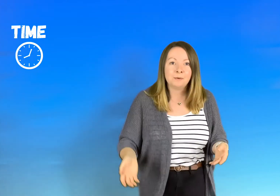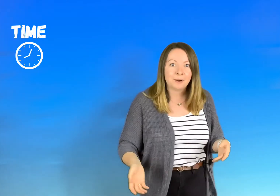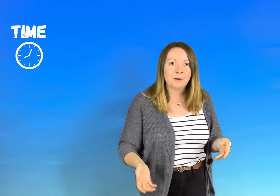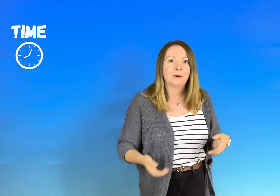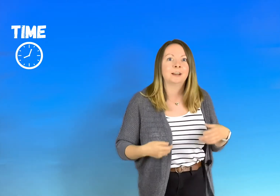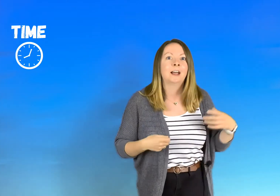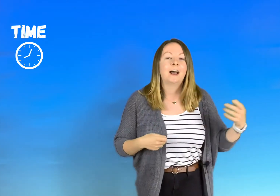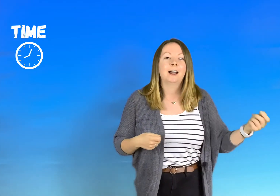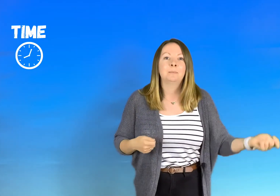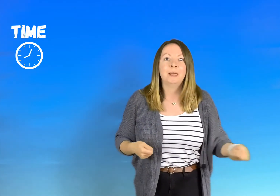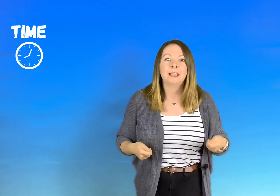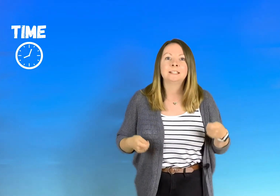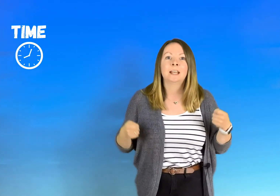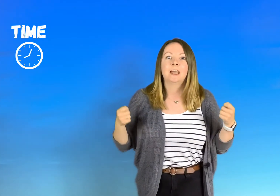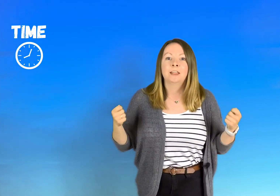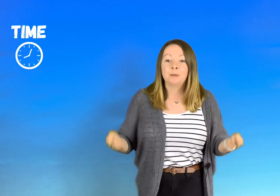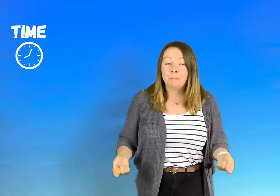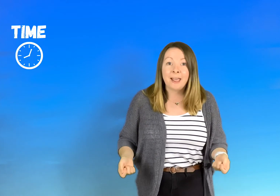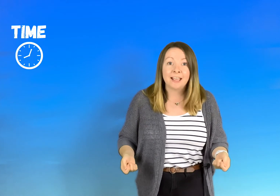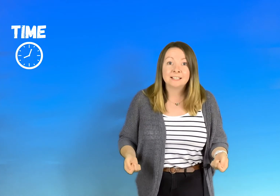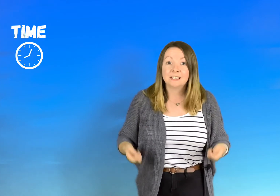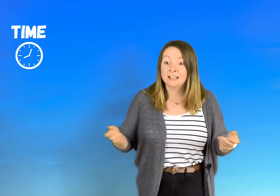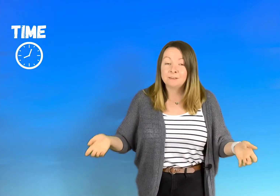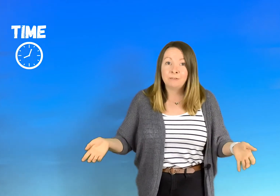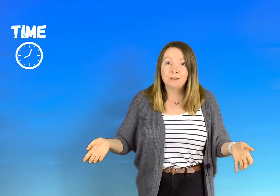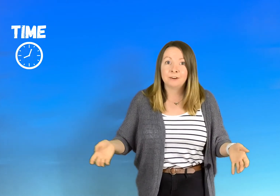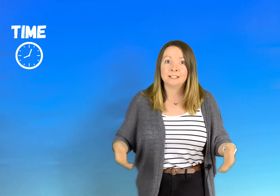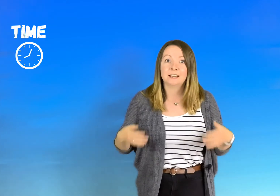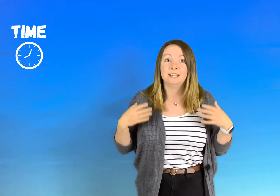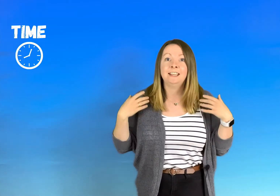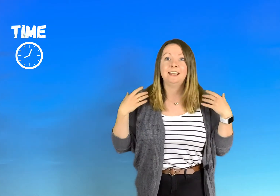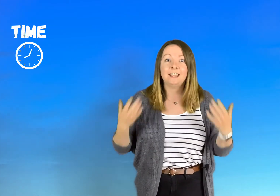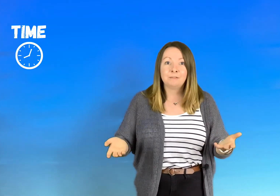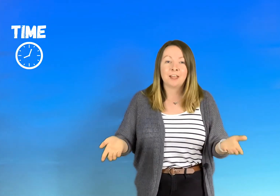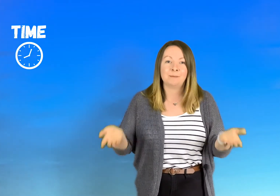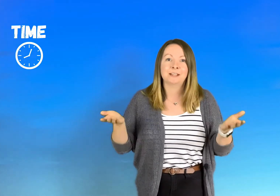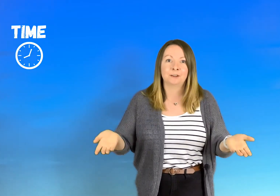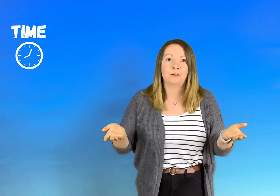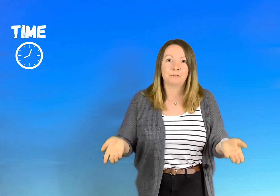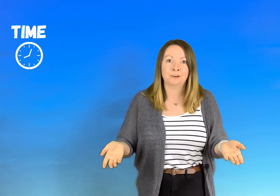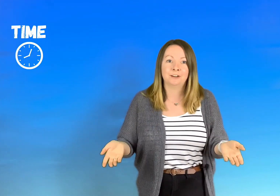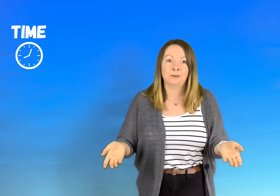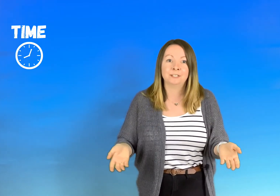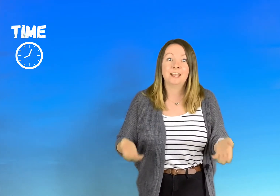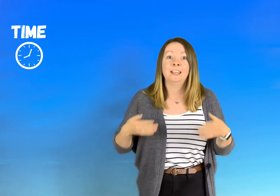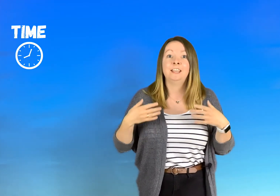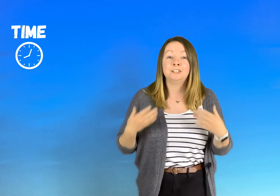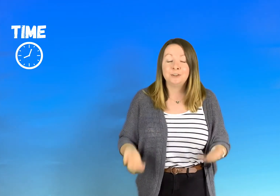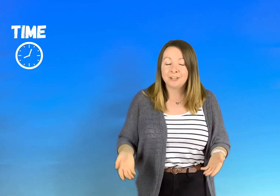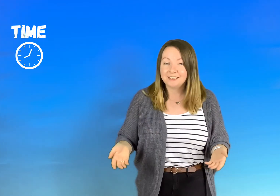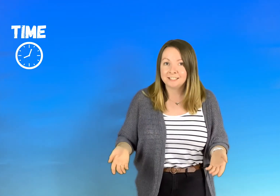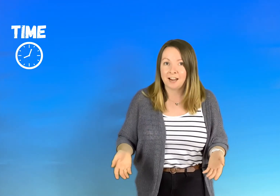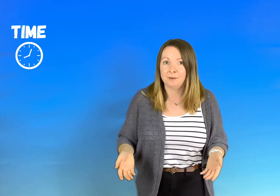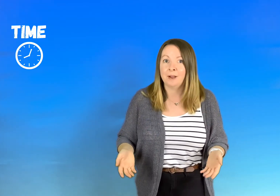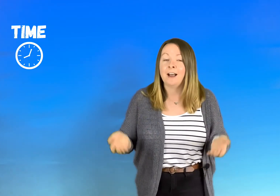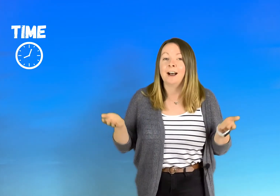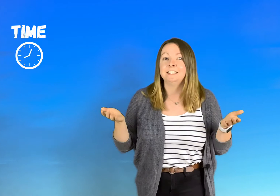by one and picked the best his favorites and he gave them as an offering to god he took his time and he